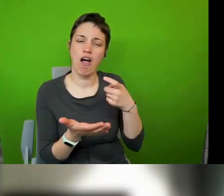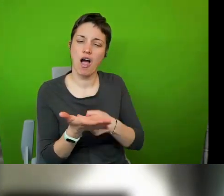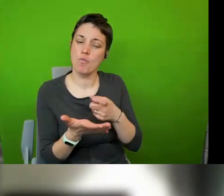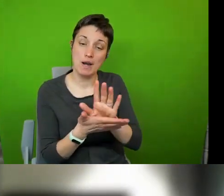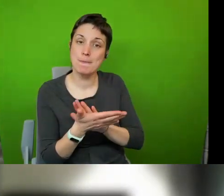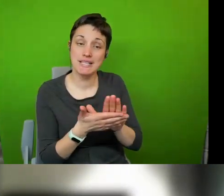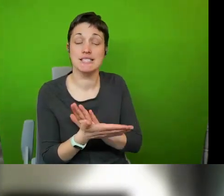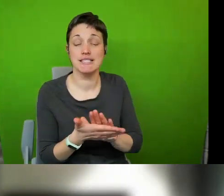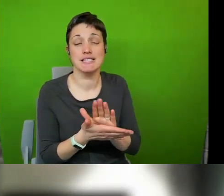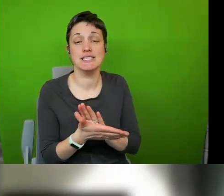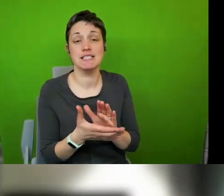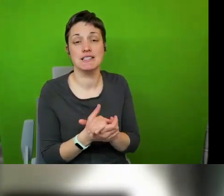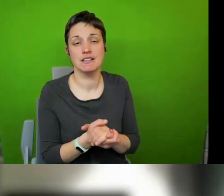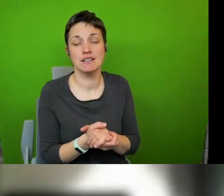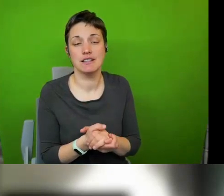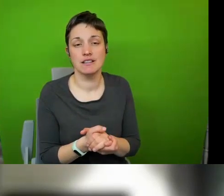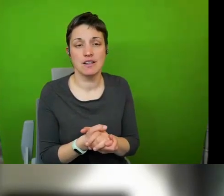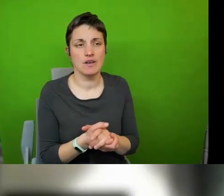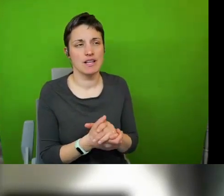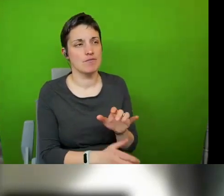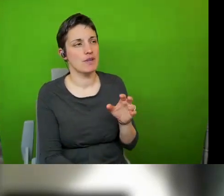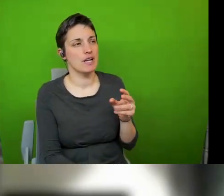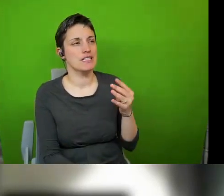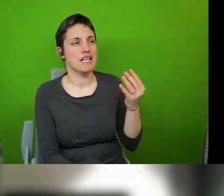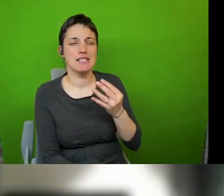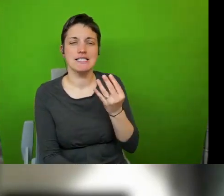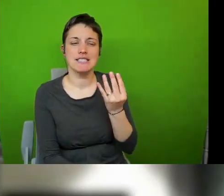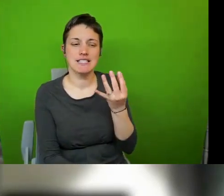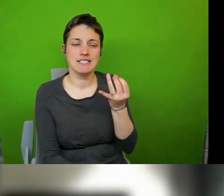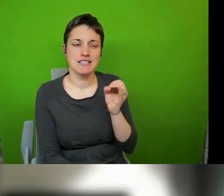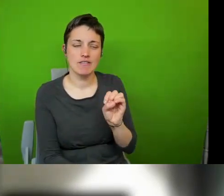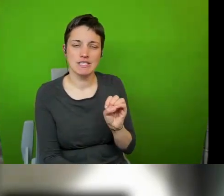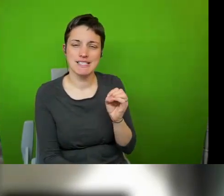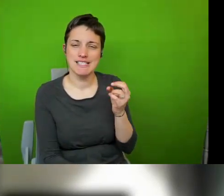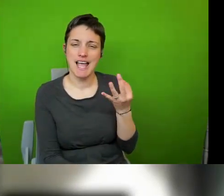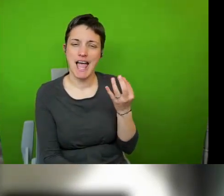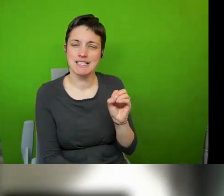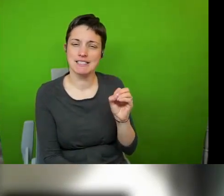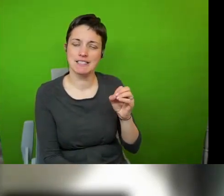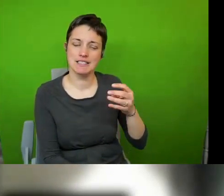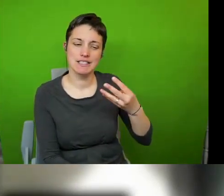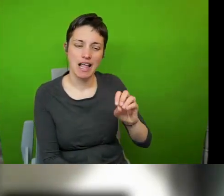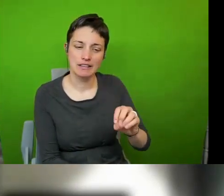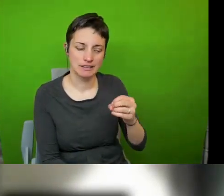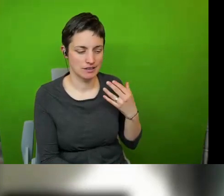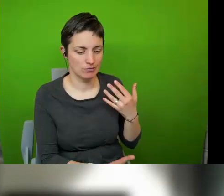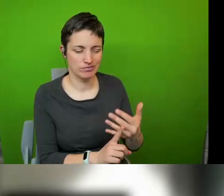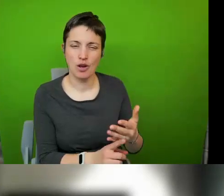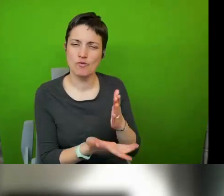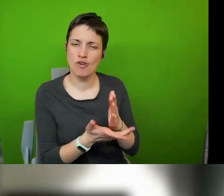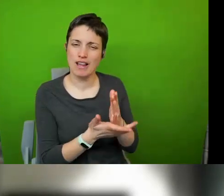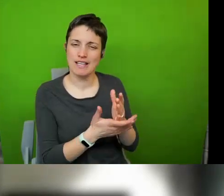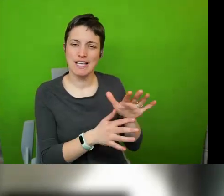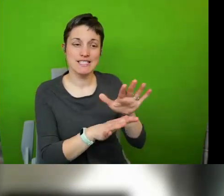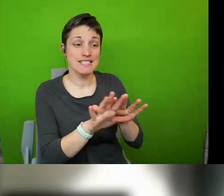70s 80s 90s was a very much state-centered creation of human rights